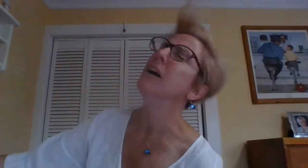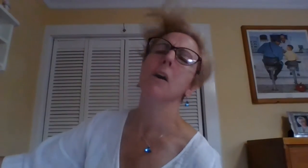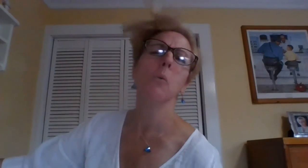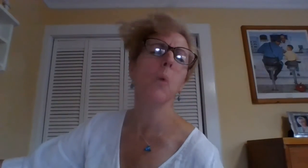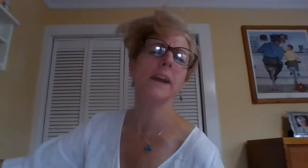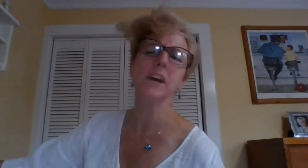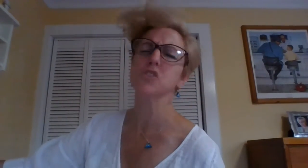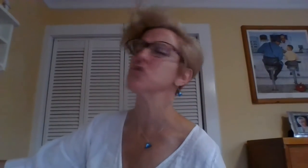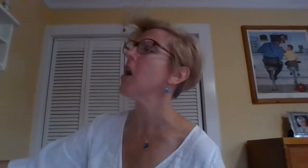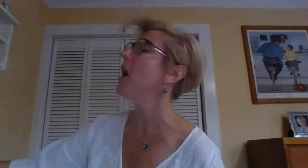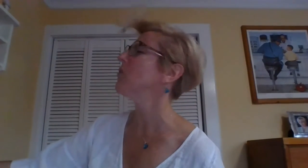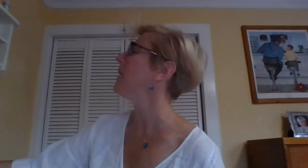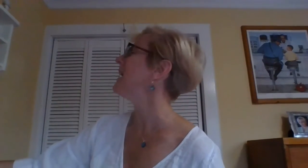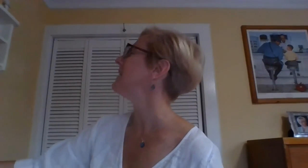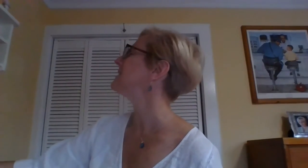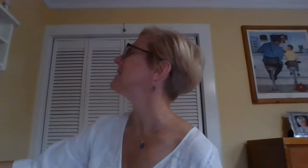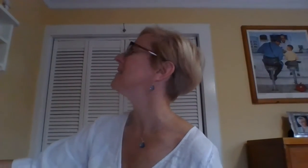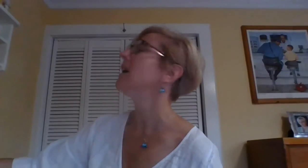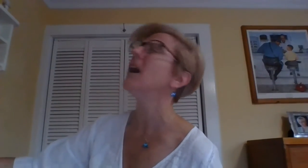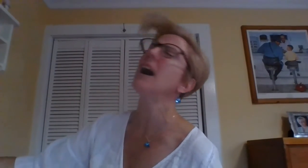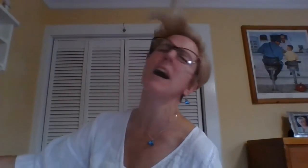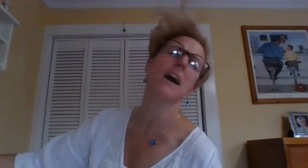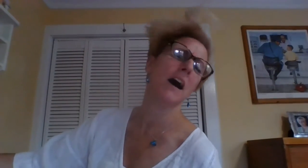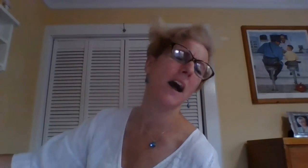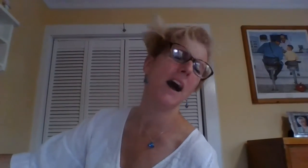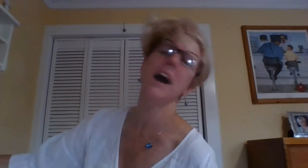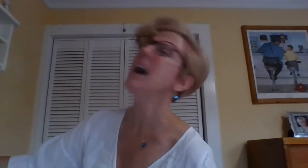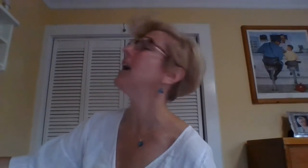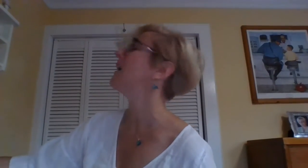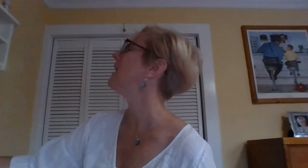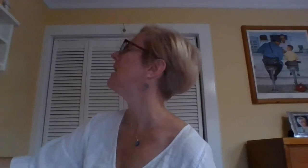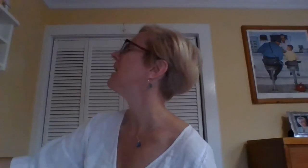What a strong wind. Oh. Oh. Oh.